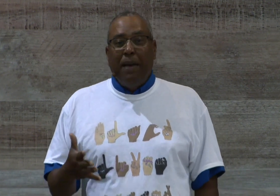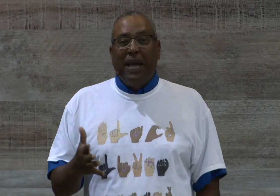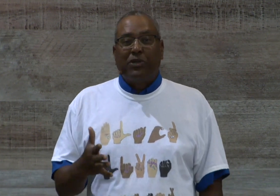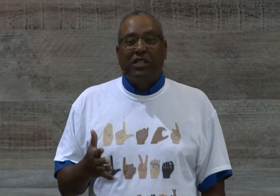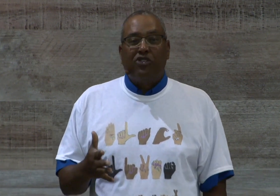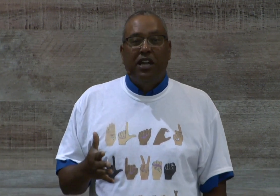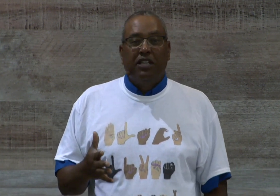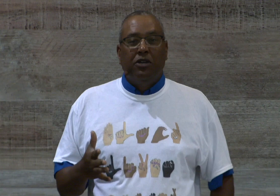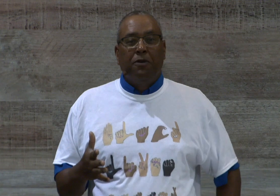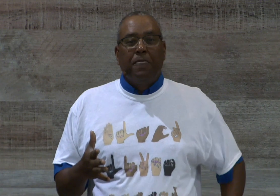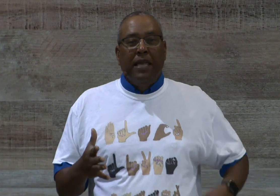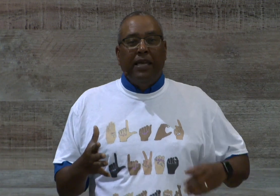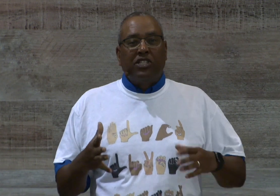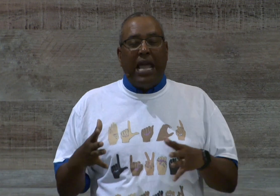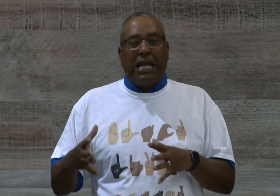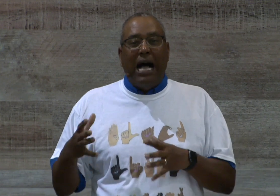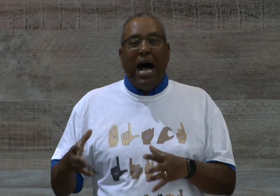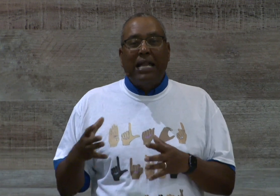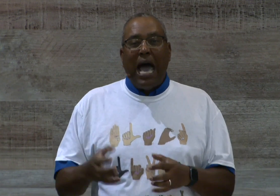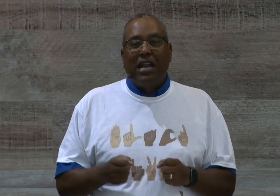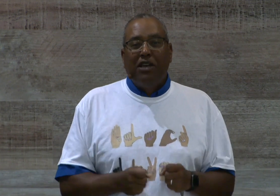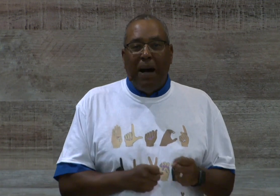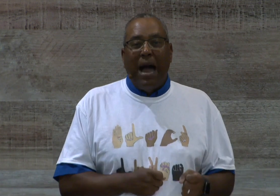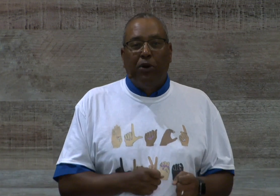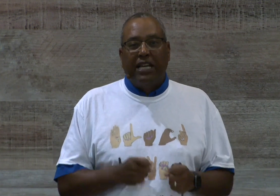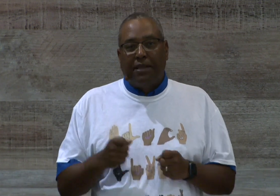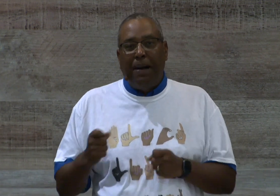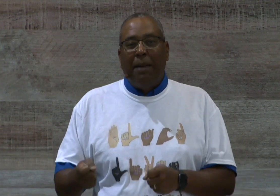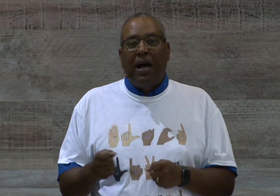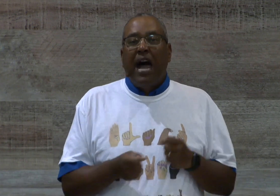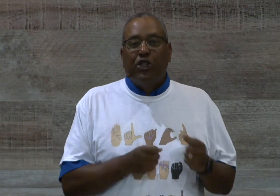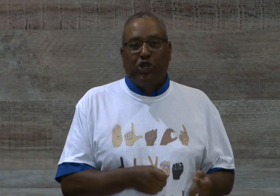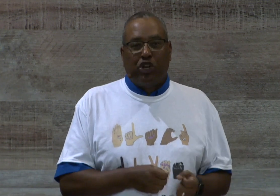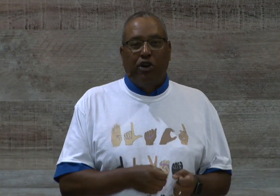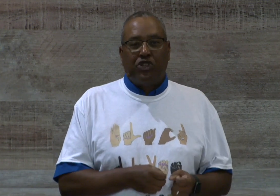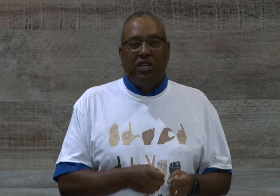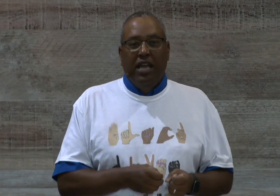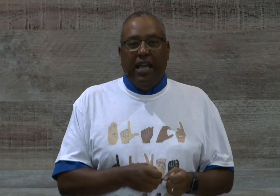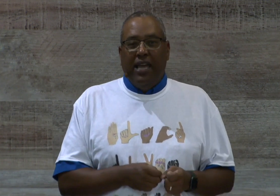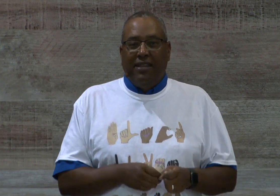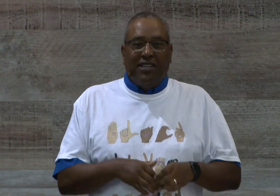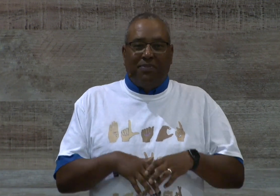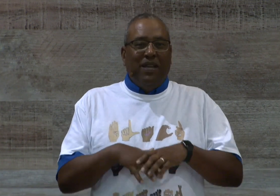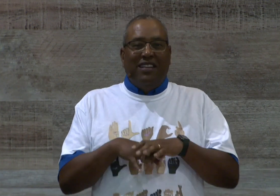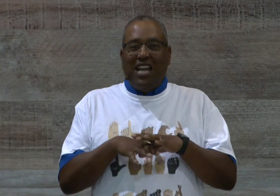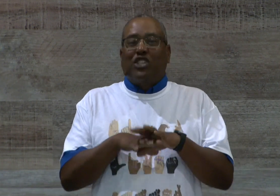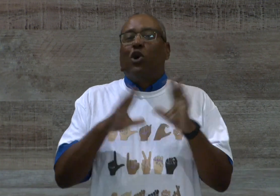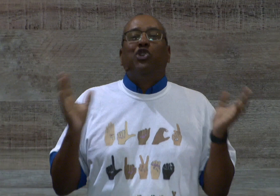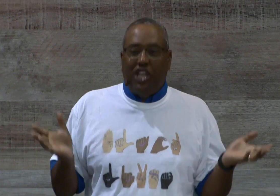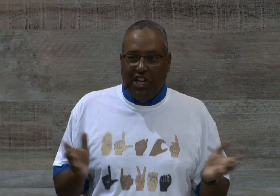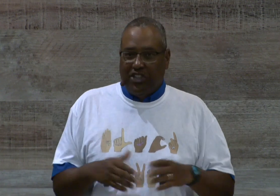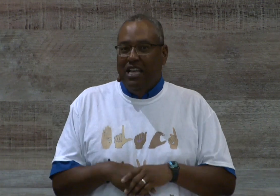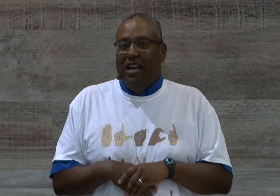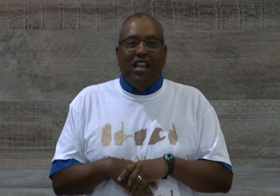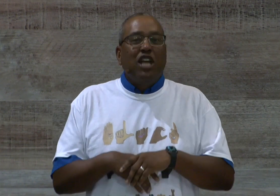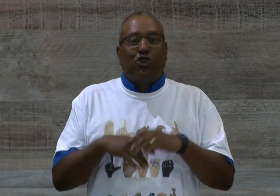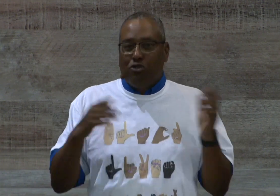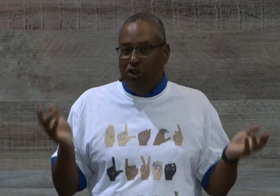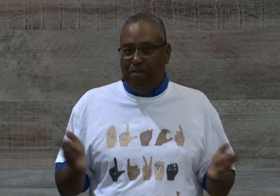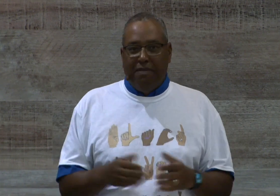basically, what they're trying to do is take God out of the Bible, take the Bible out of the church, and just be a nice association, a nice group, amen,